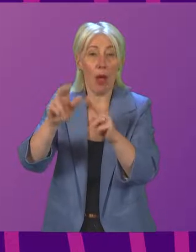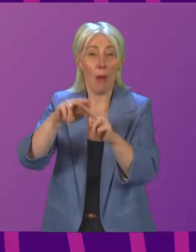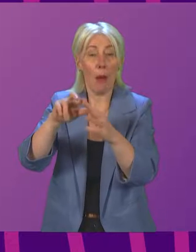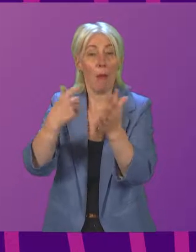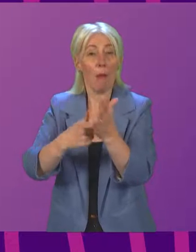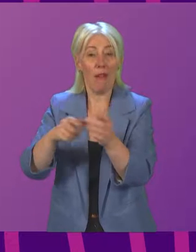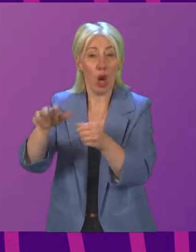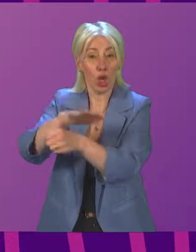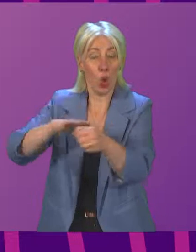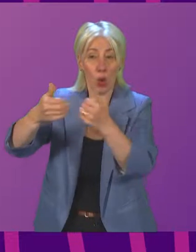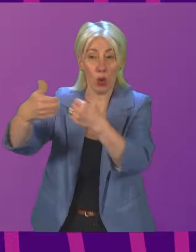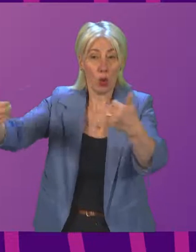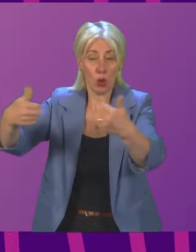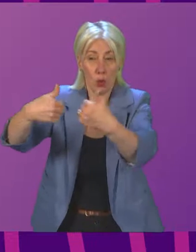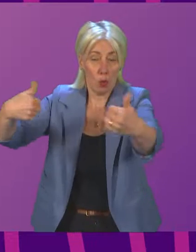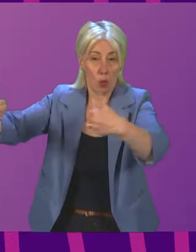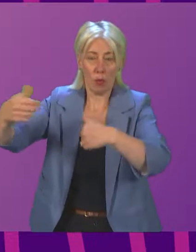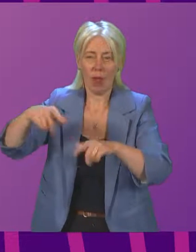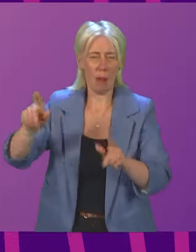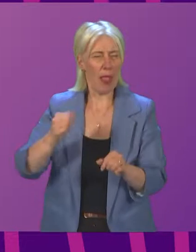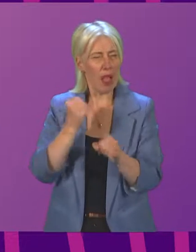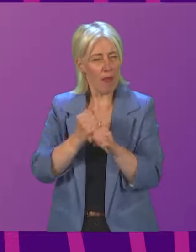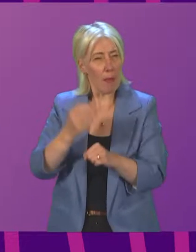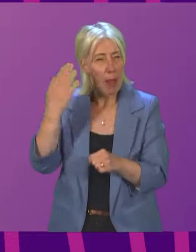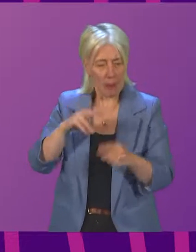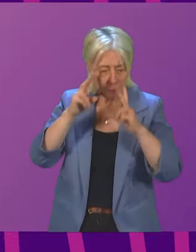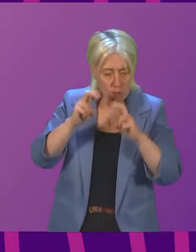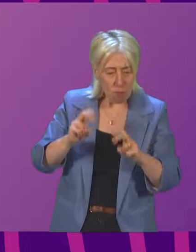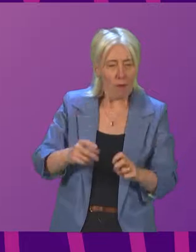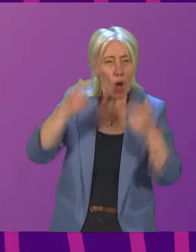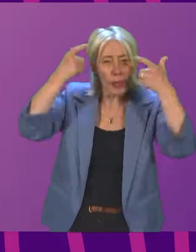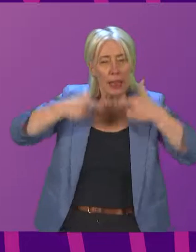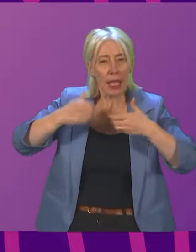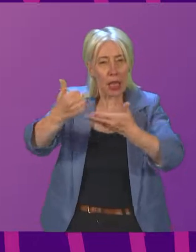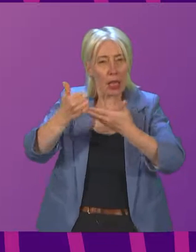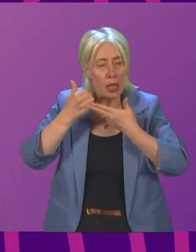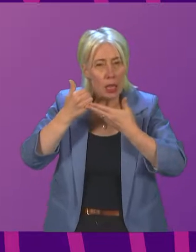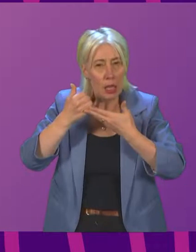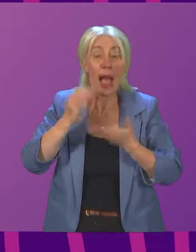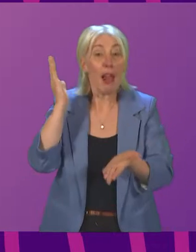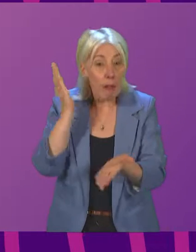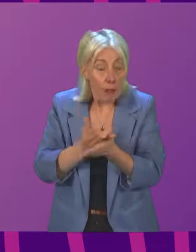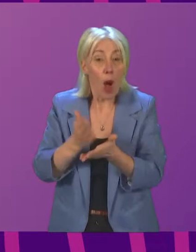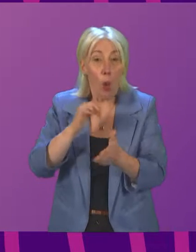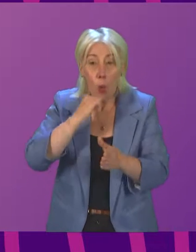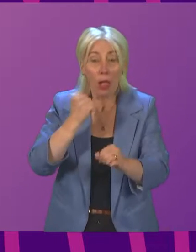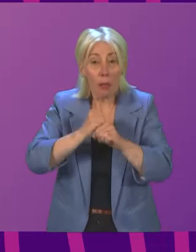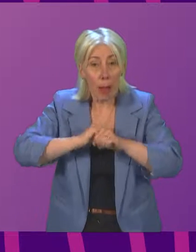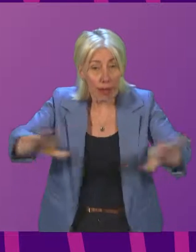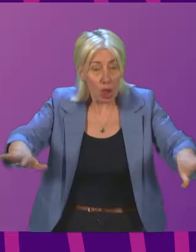if she has – her government has sought legal opinion to the contrary? And, if so, will she publish it? Minister?